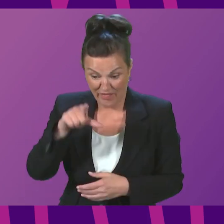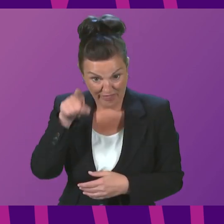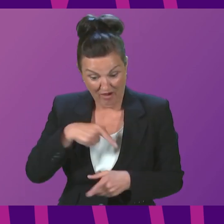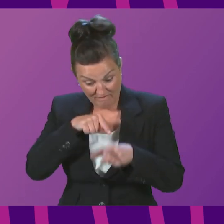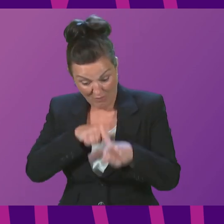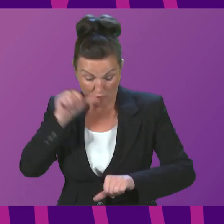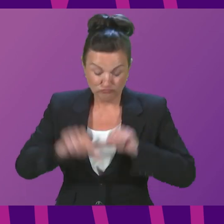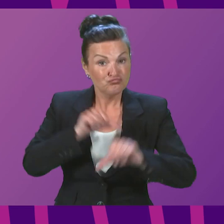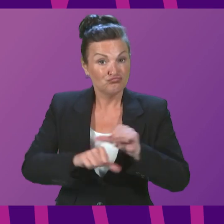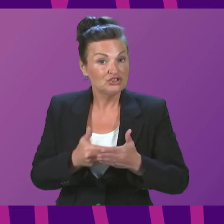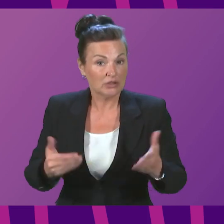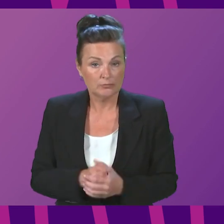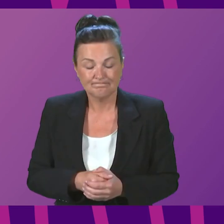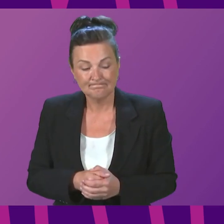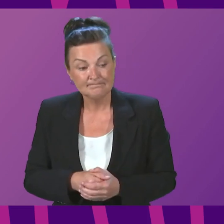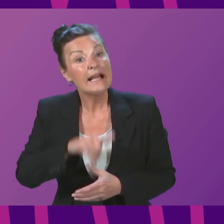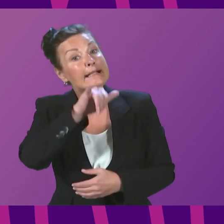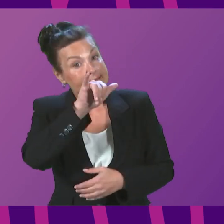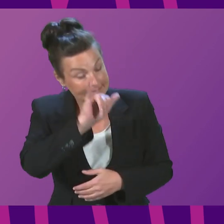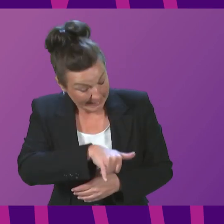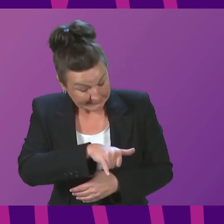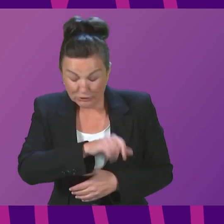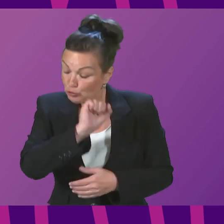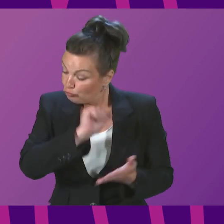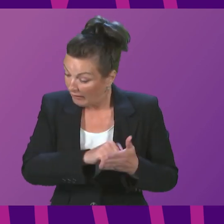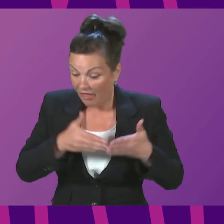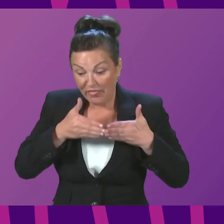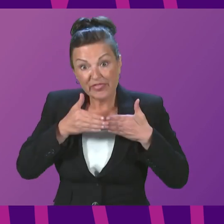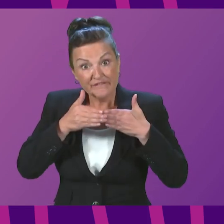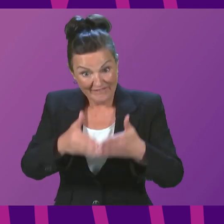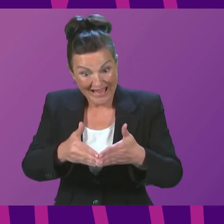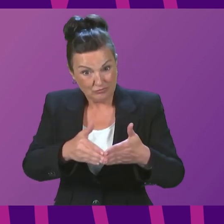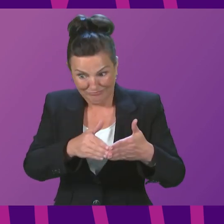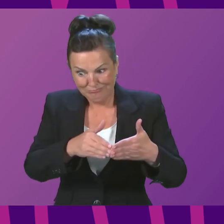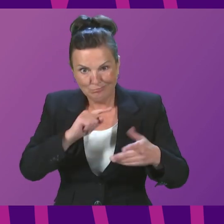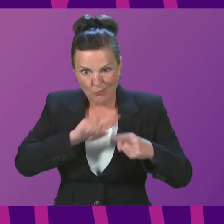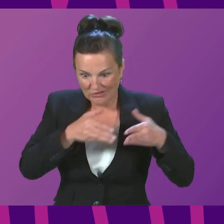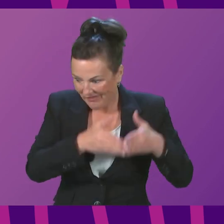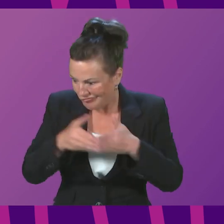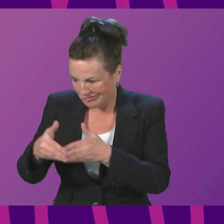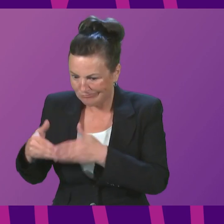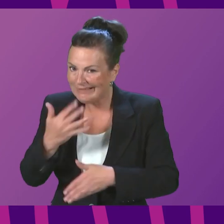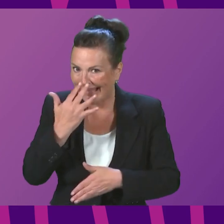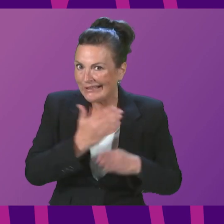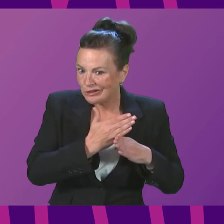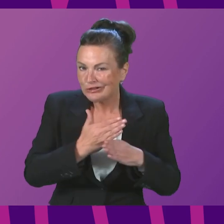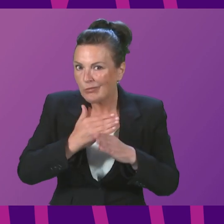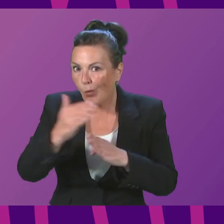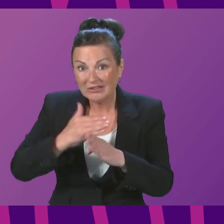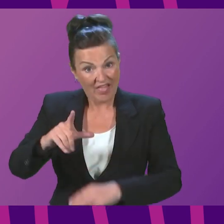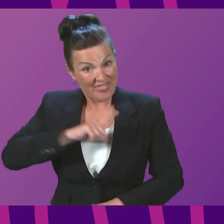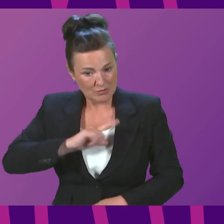to deliver. Yes, the ferry fleet is ageing. That is the whole point of the Resilience Fund that was established in